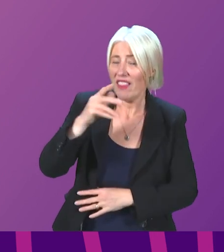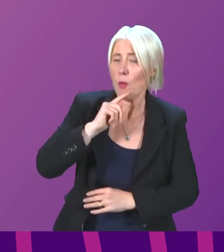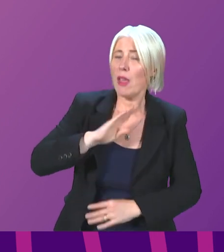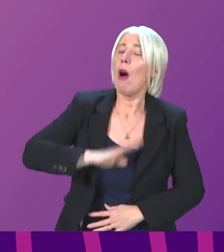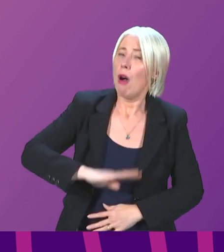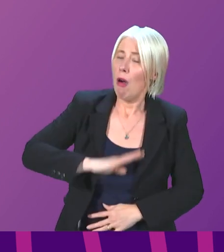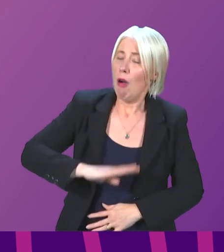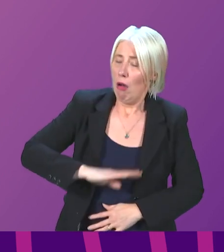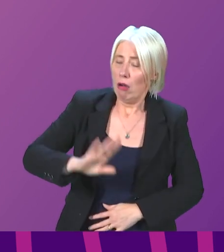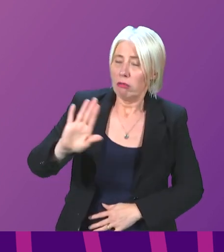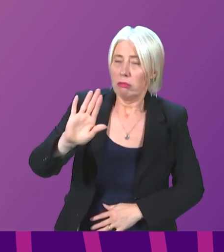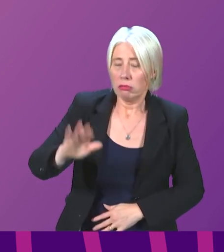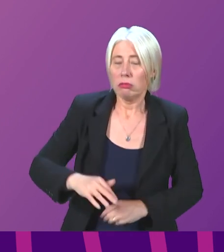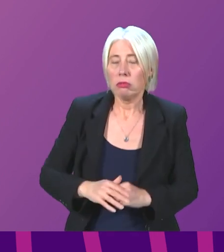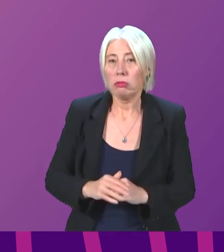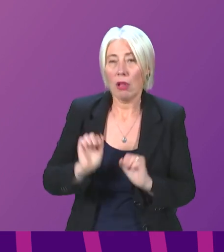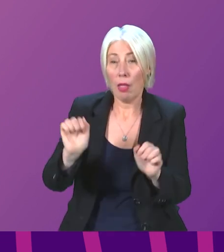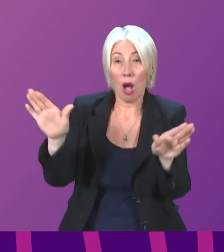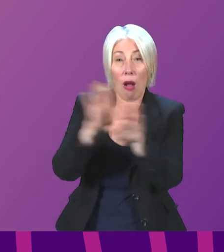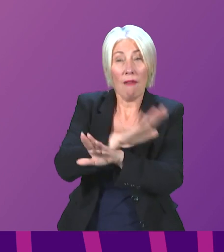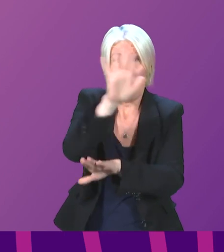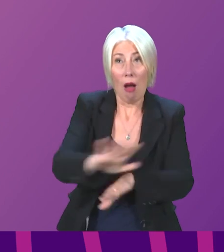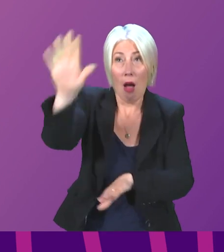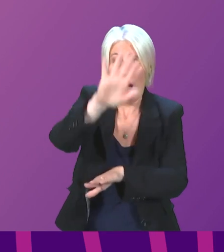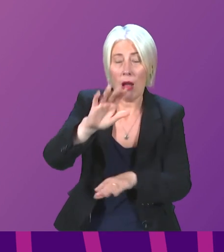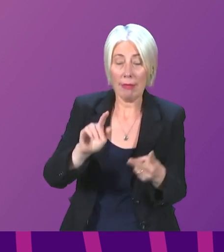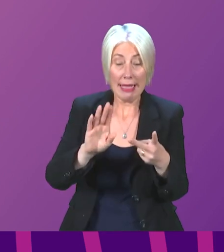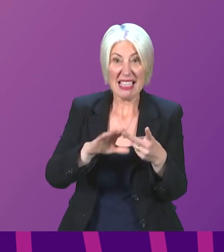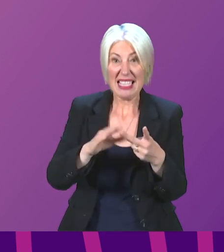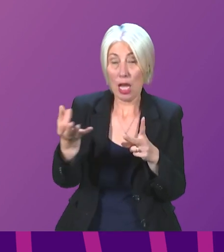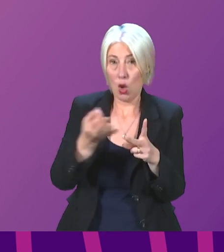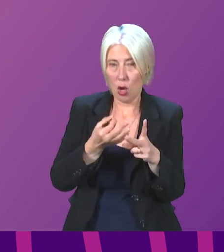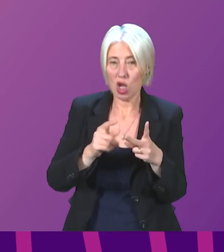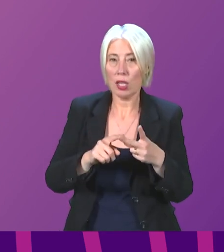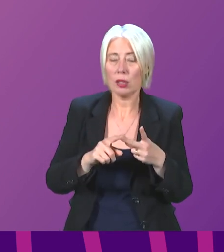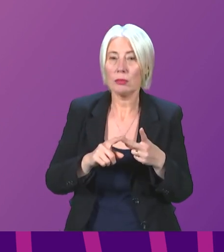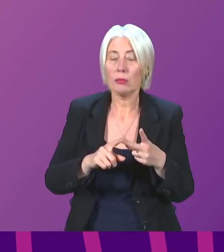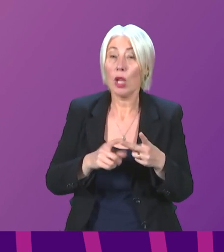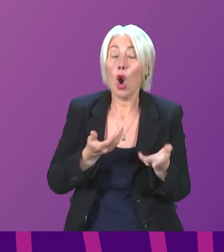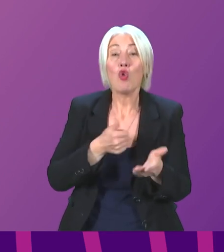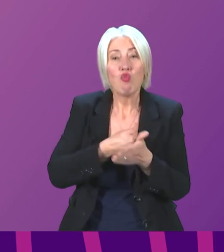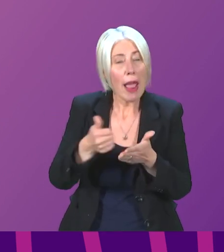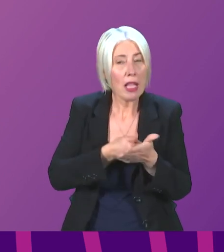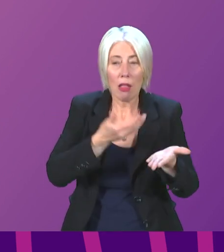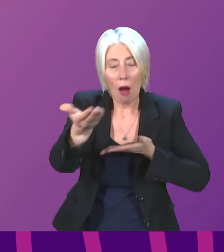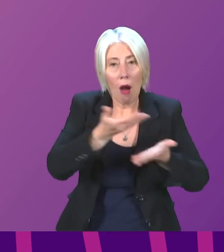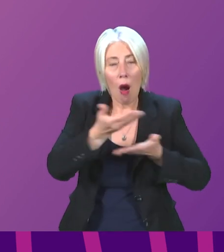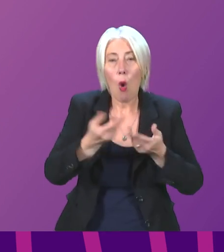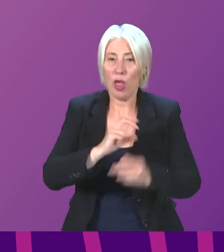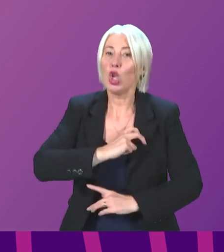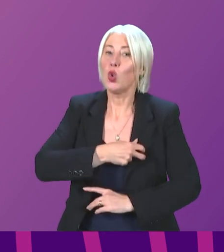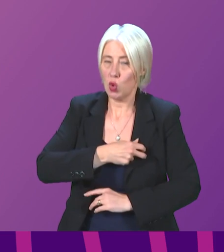Paul O'Kane about their coverage. In terms of the second part of his question, we are in regular dialogue with the trade unions.